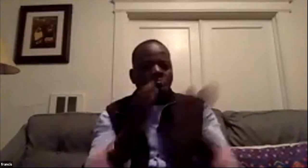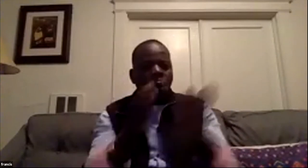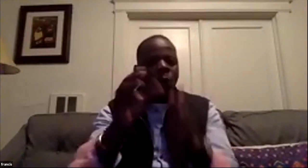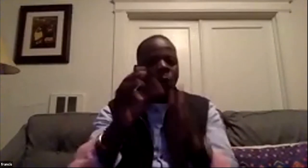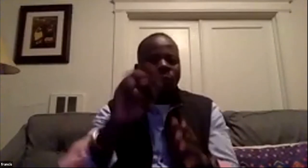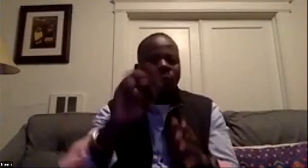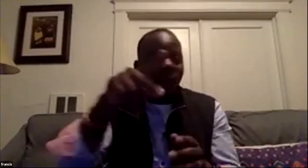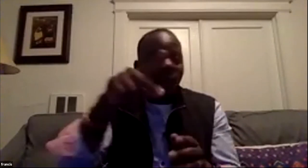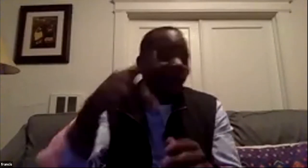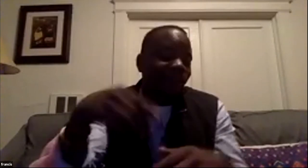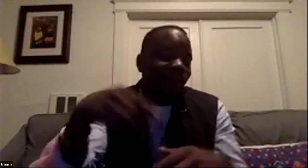to take him hang on hang on christy